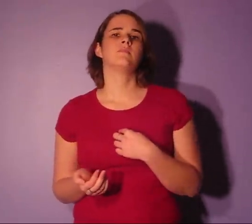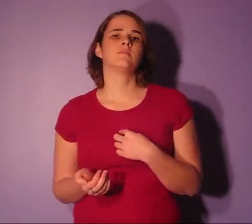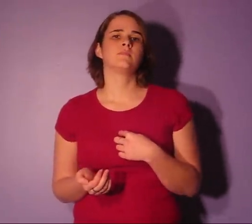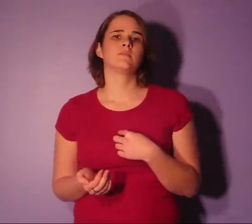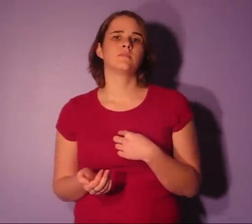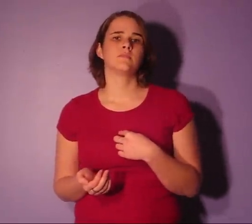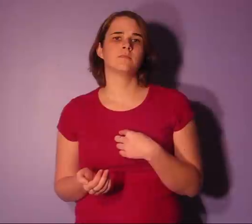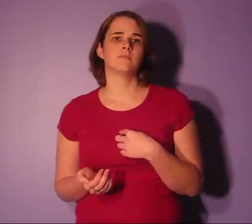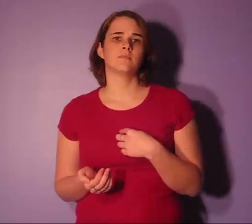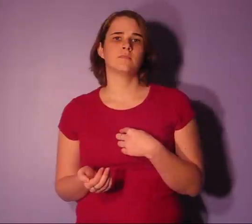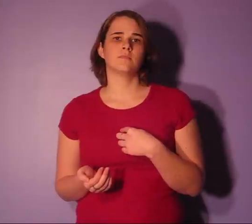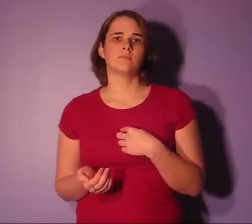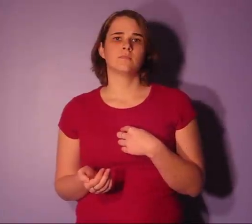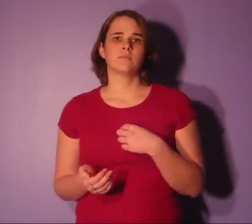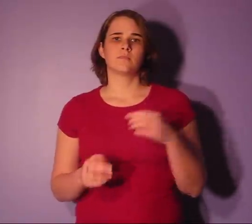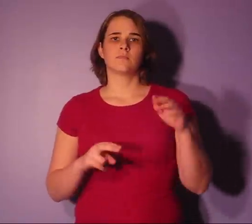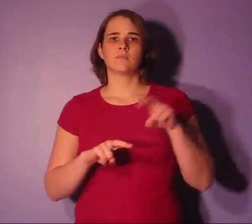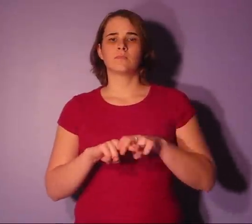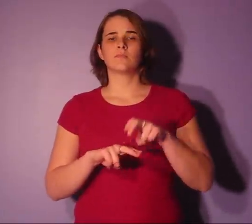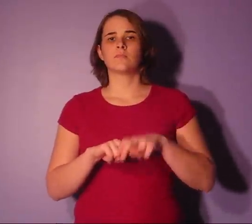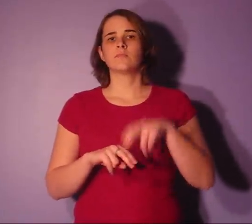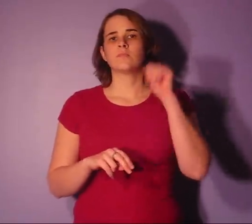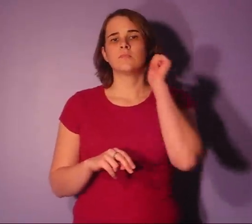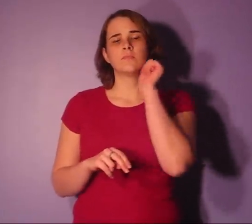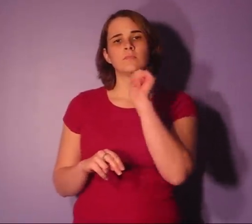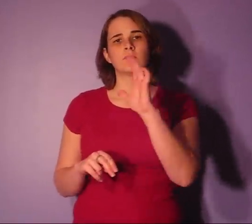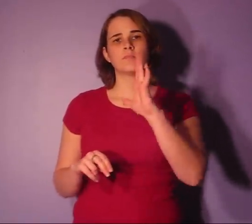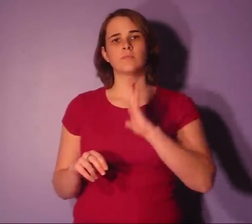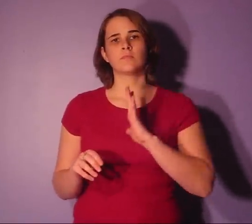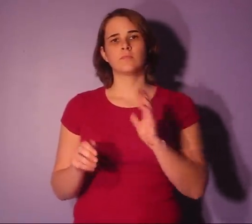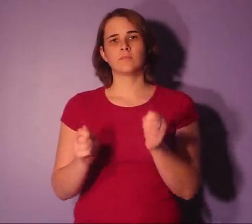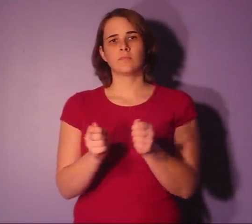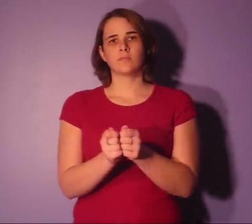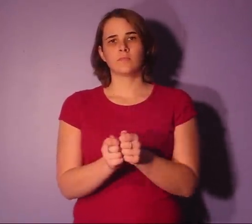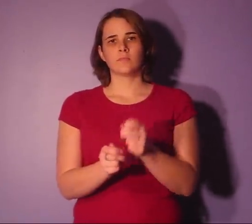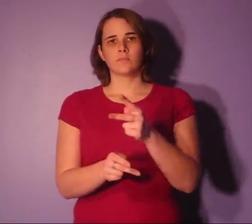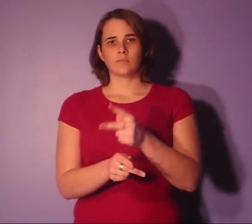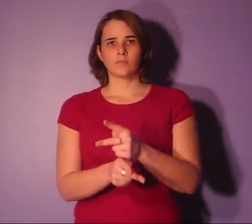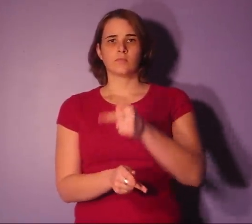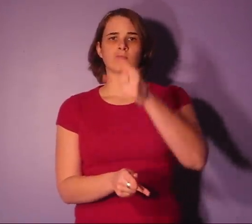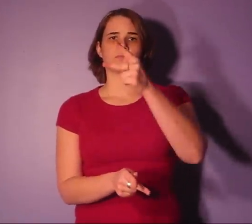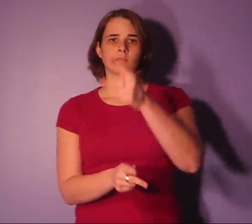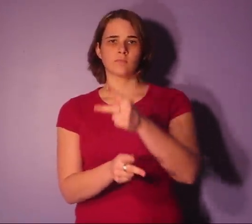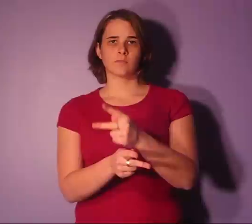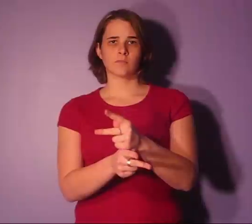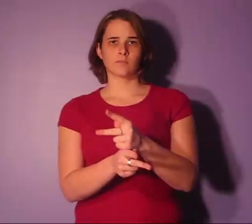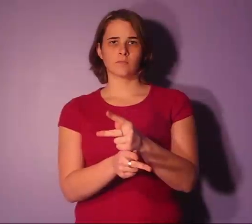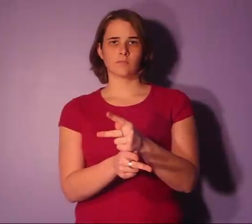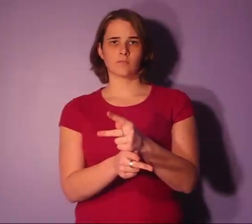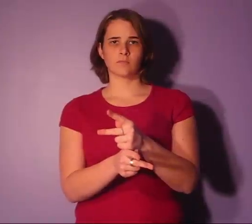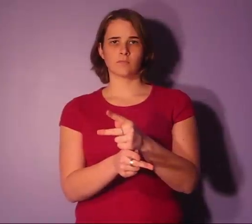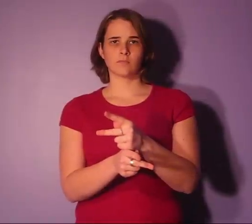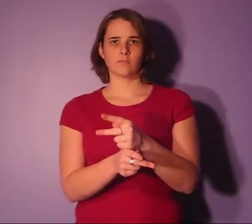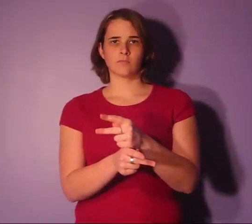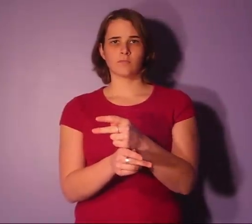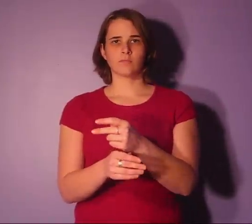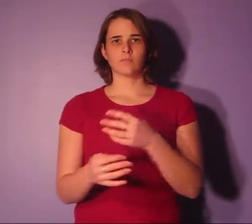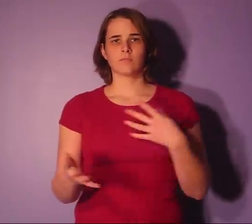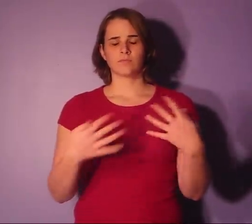Then this seated woman with a parasol May